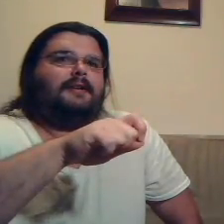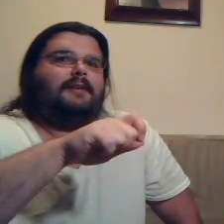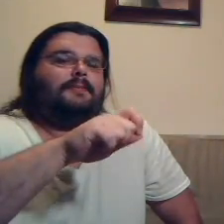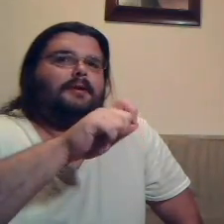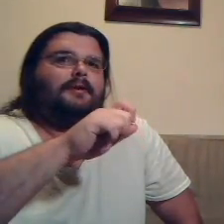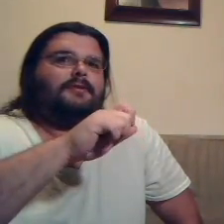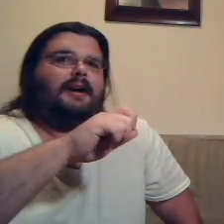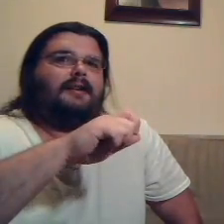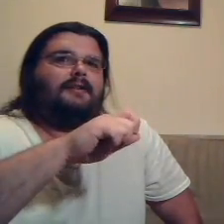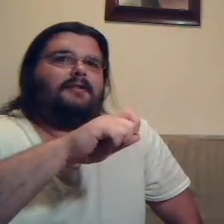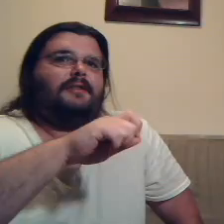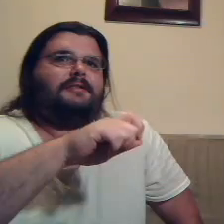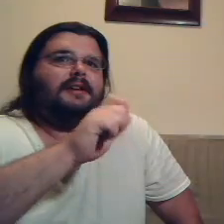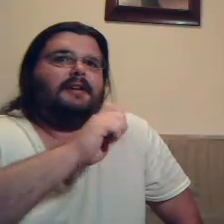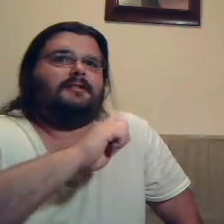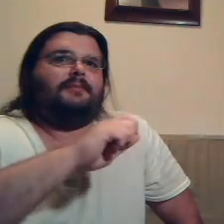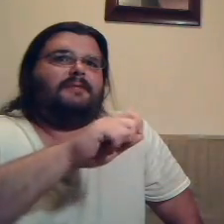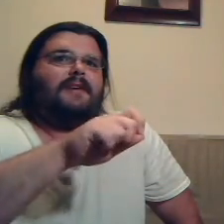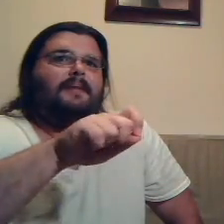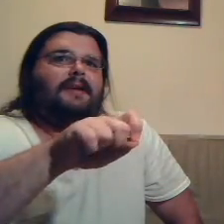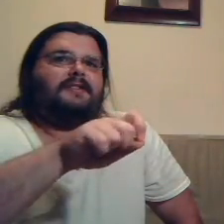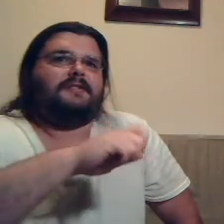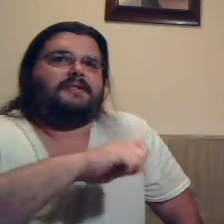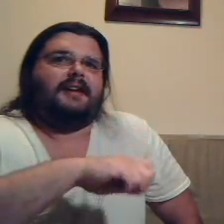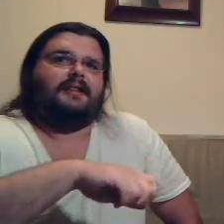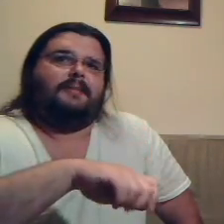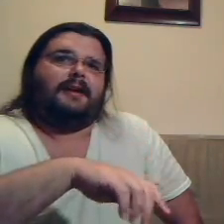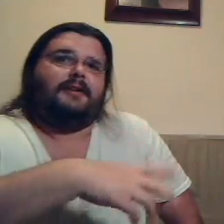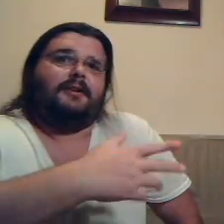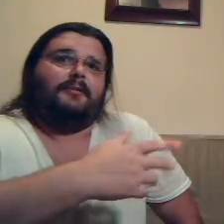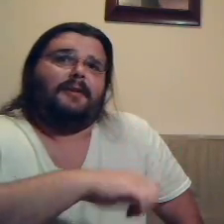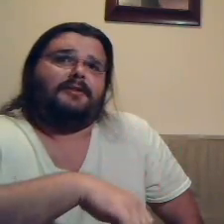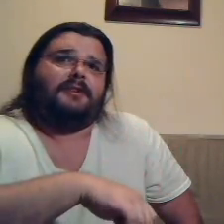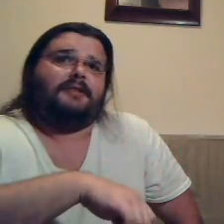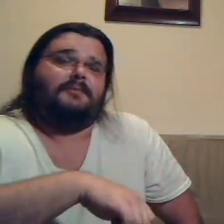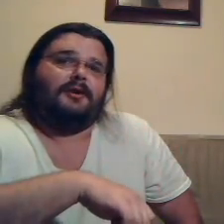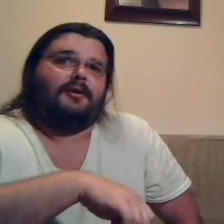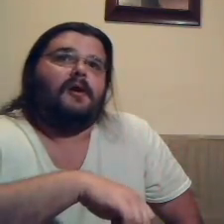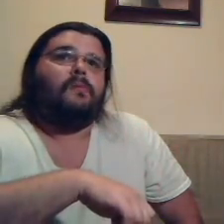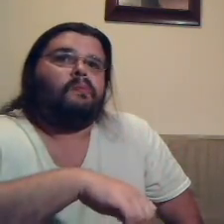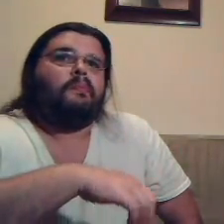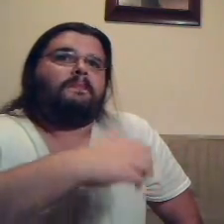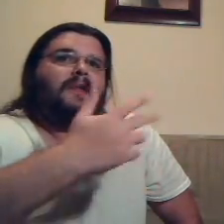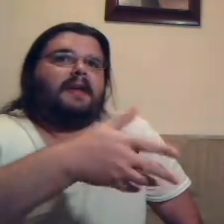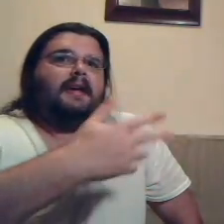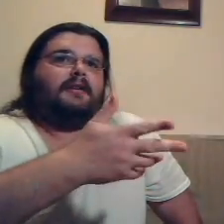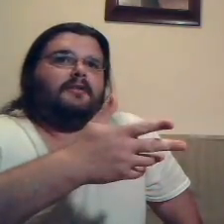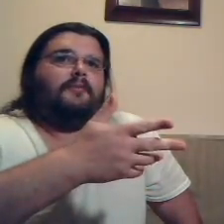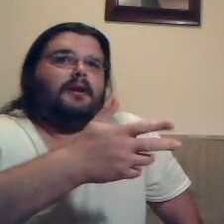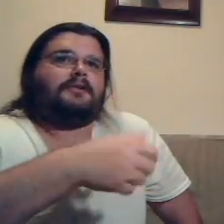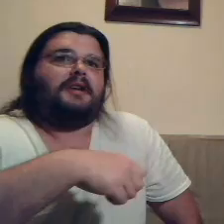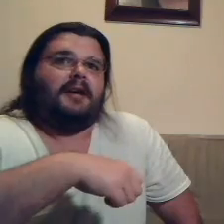put a little title under it that said, it took me five minutes to say, let me get a double meat cheeseburger and hang it on the wall of shame.